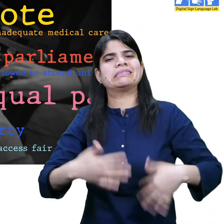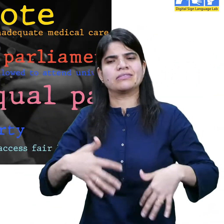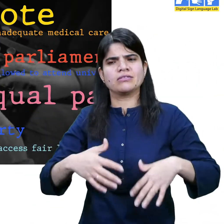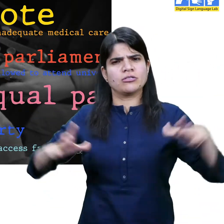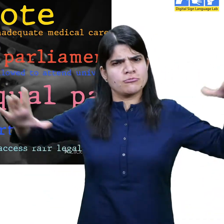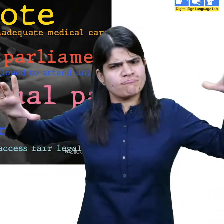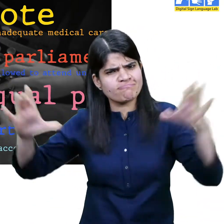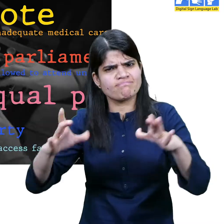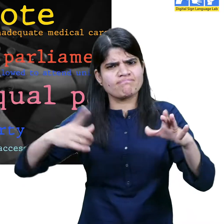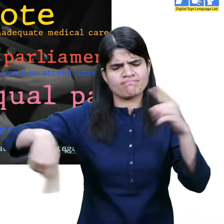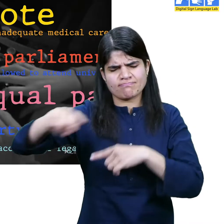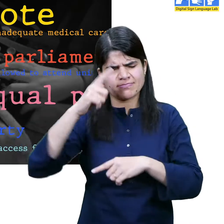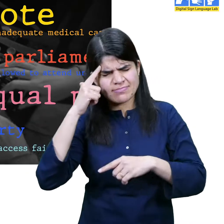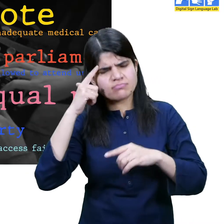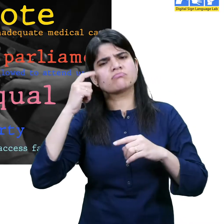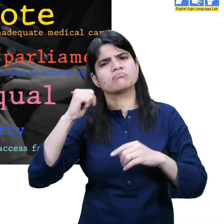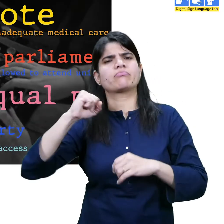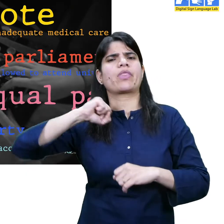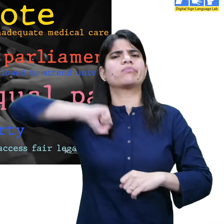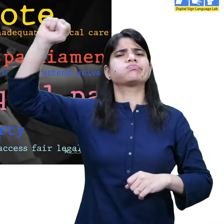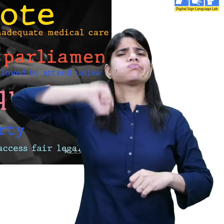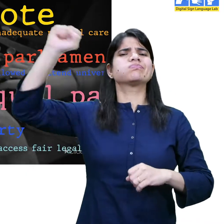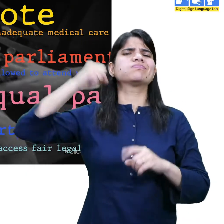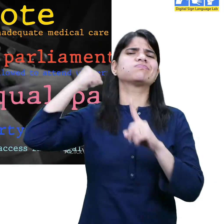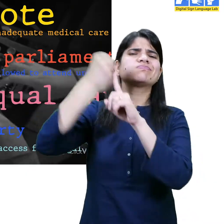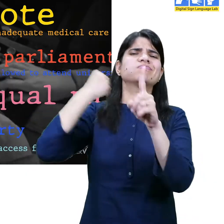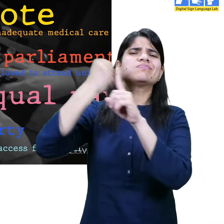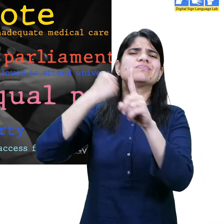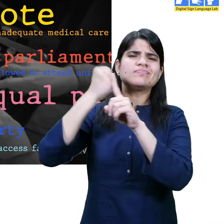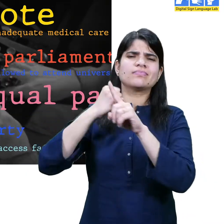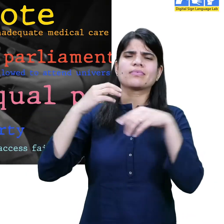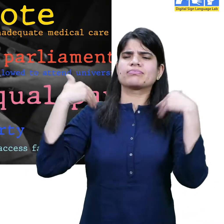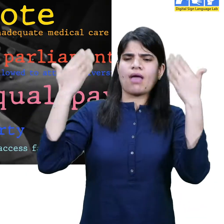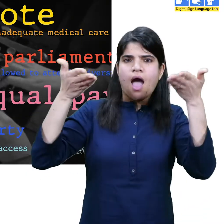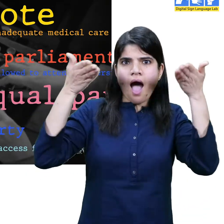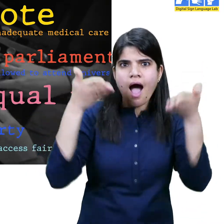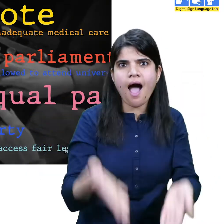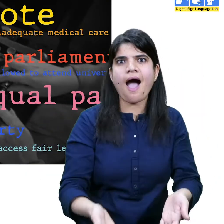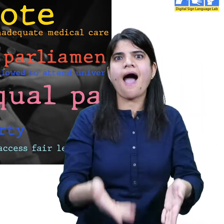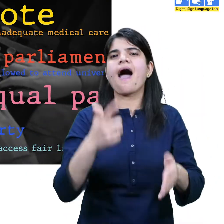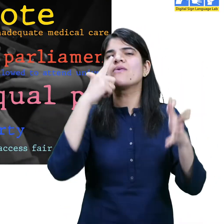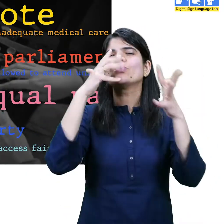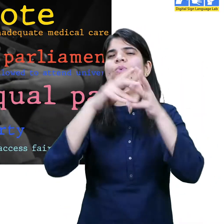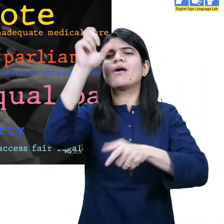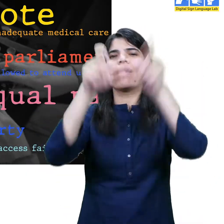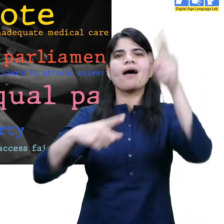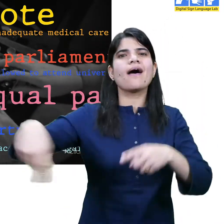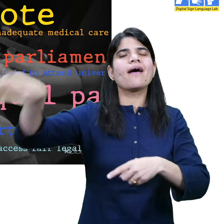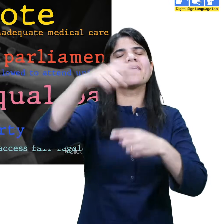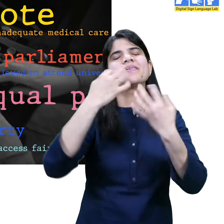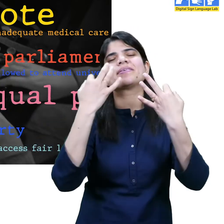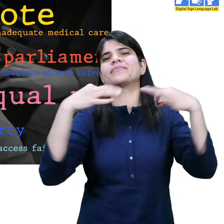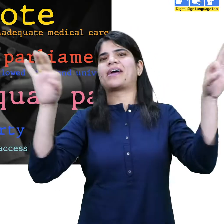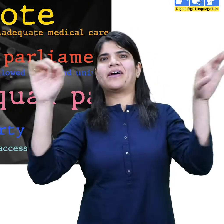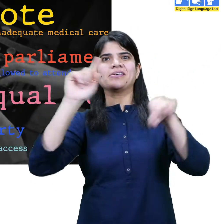Together they fought for women's rights and freedom. And because of them, today we are enjoying the freedom.